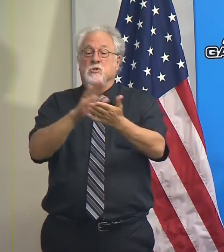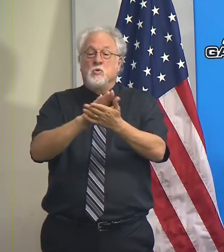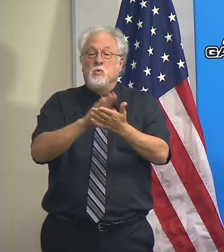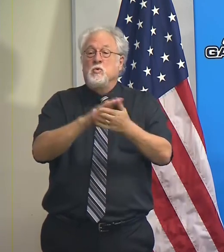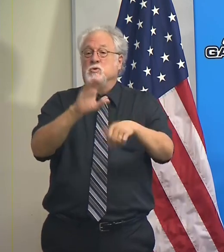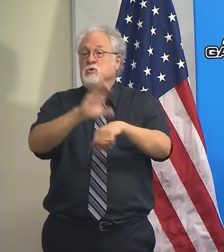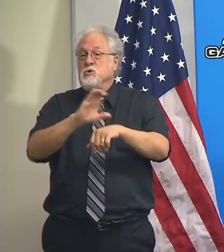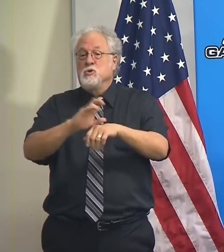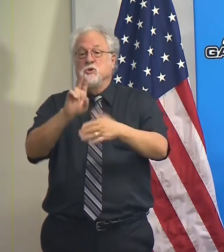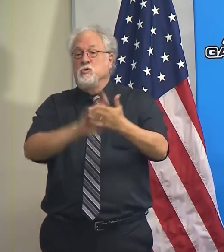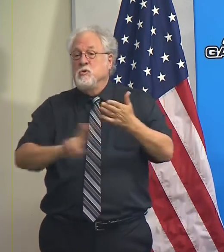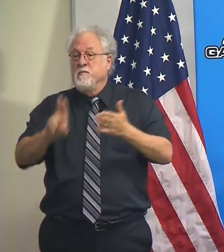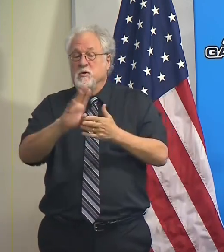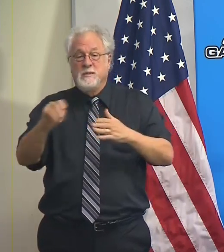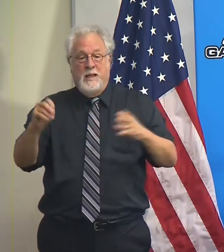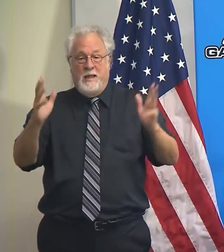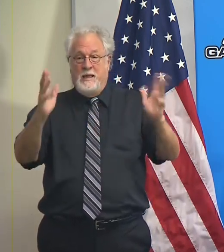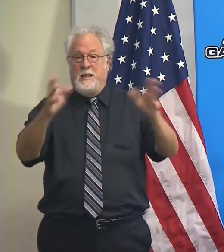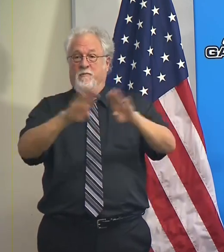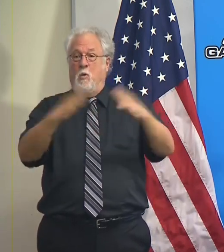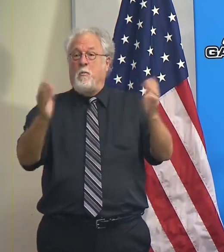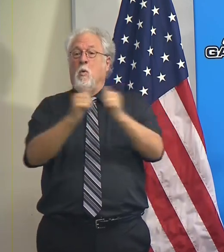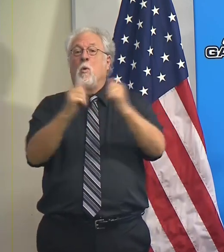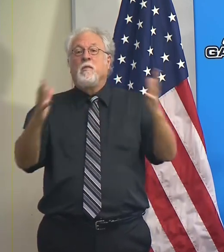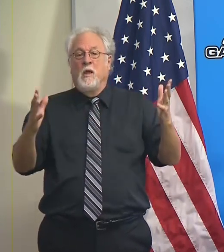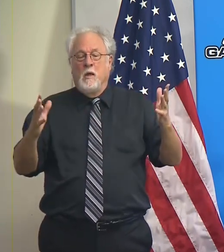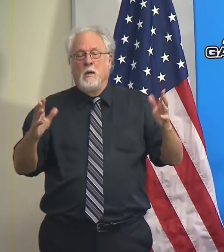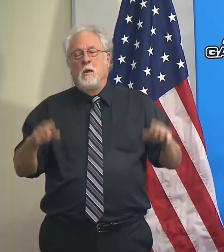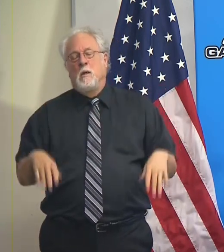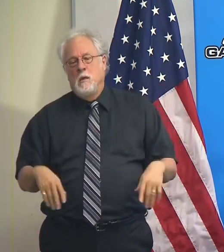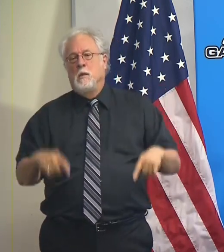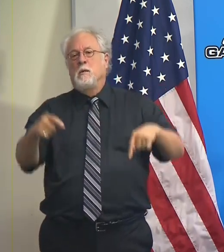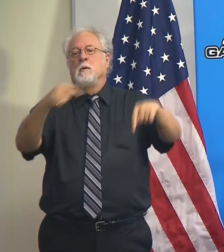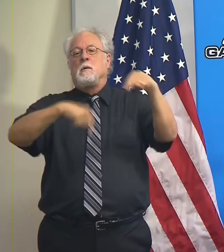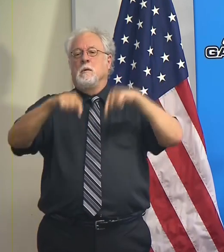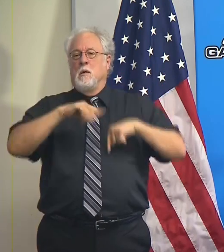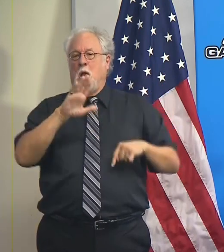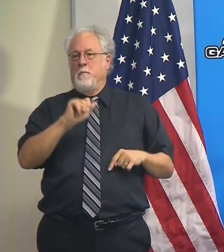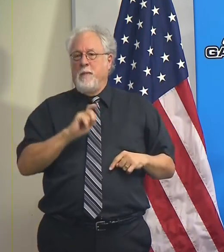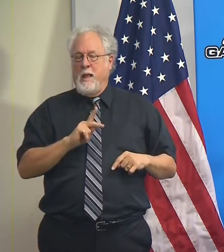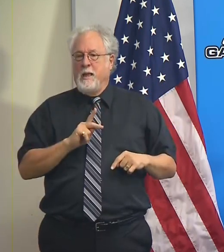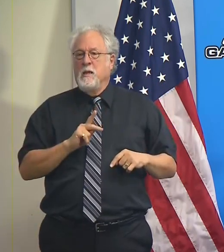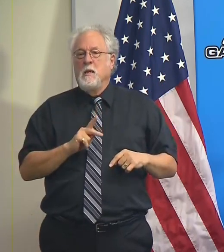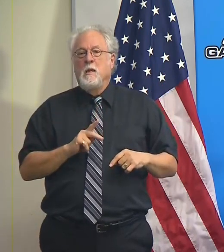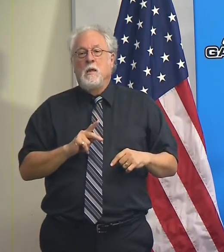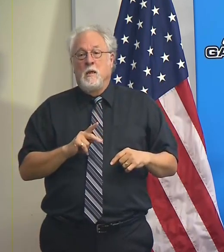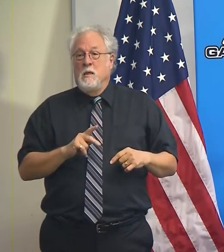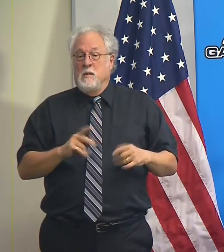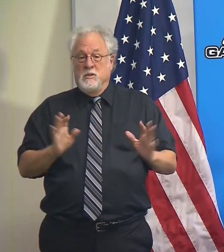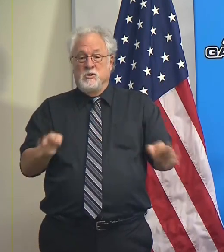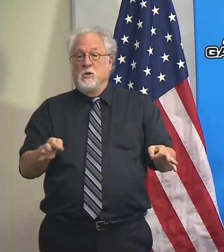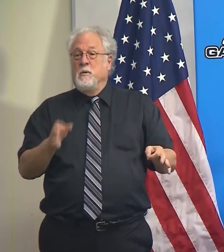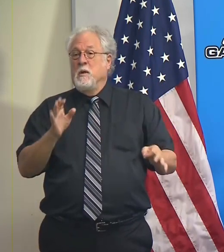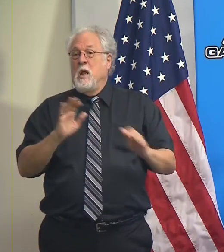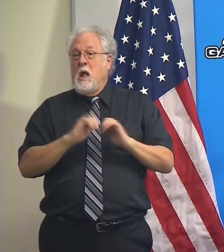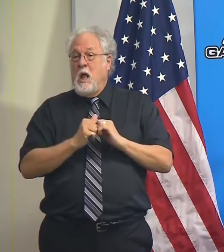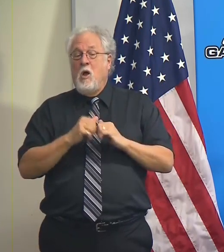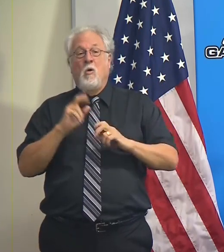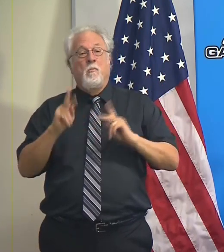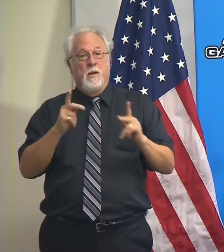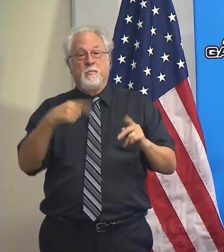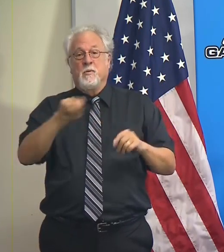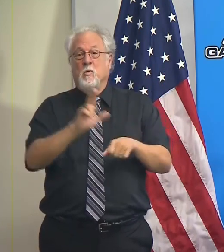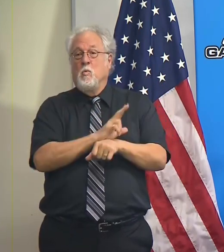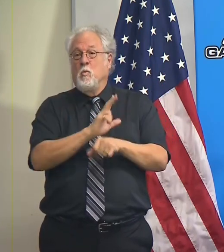universities, and being able to leave them open without undue interruption is going to be determined by the degree to which